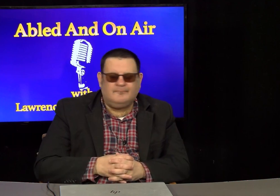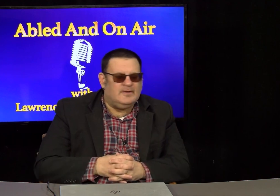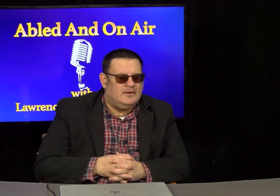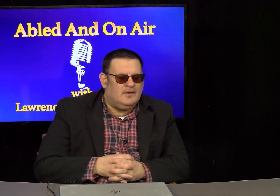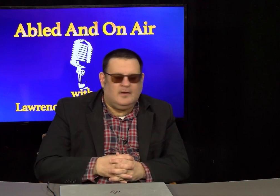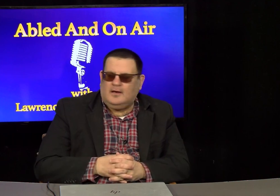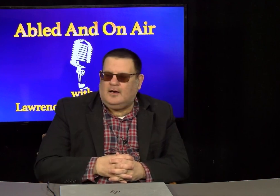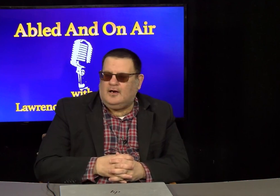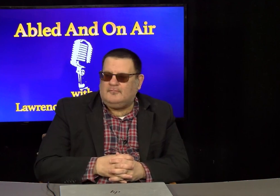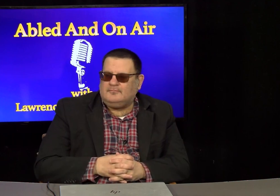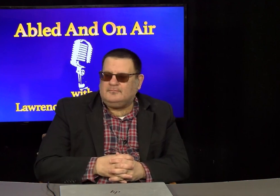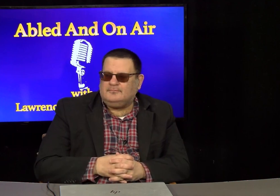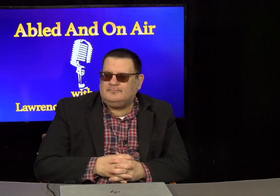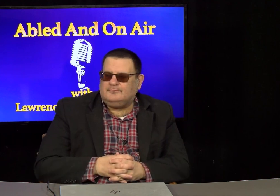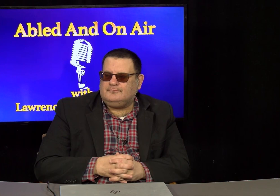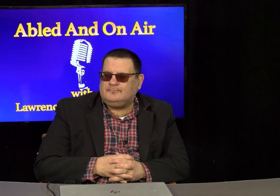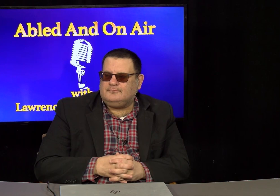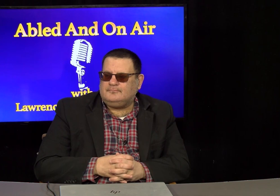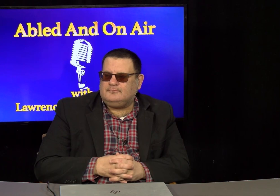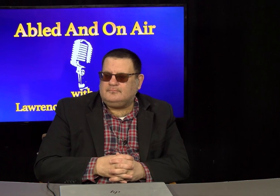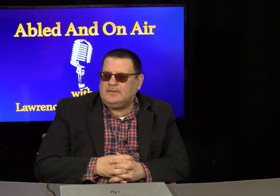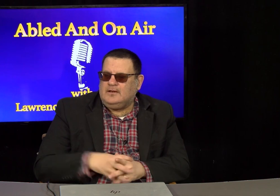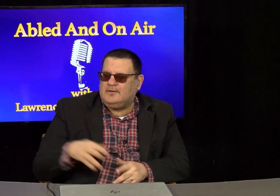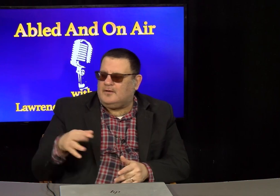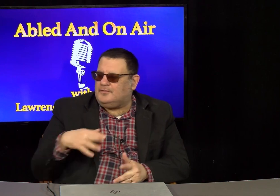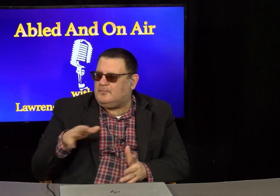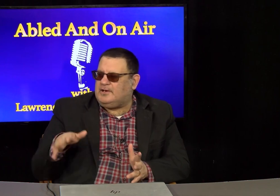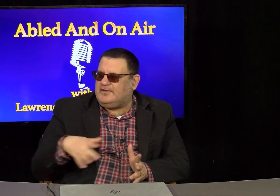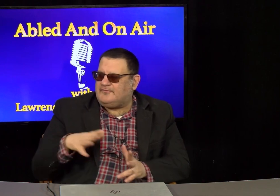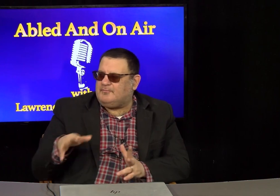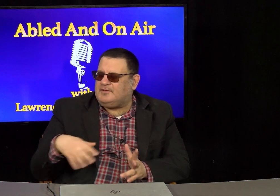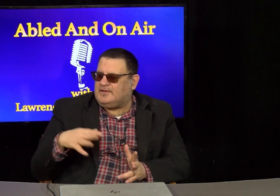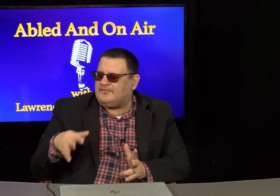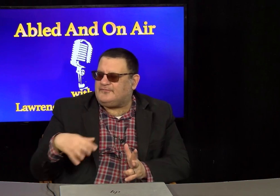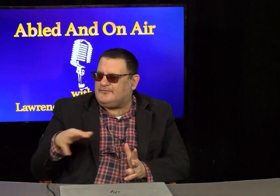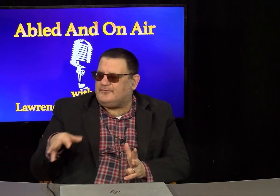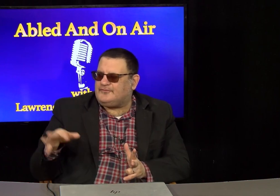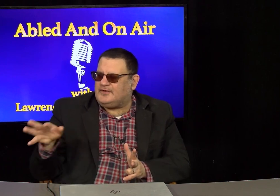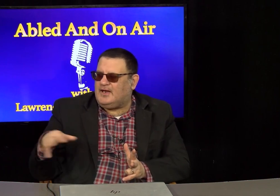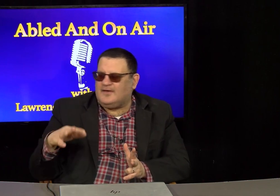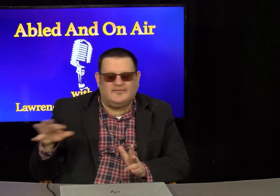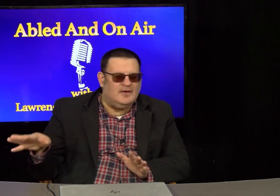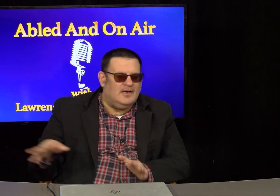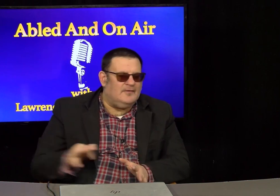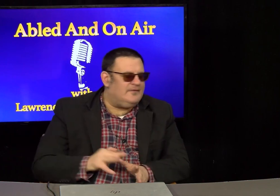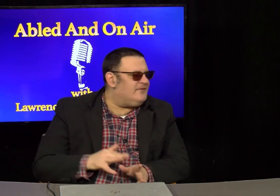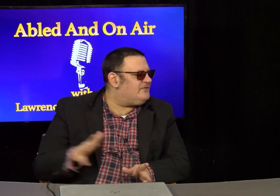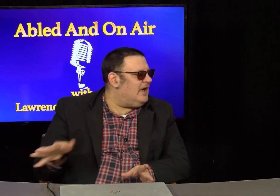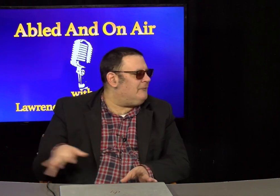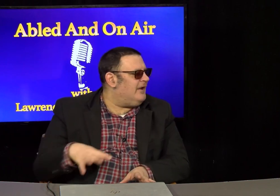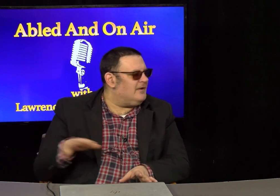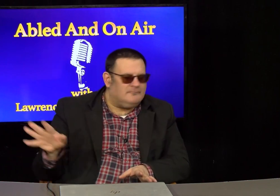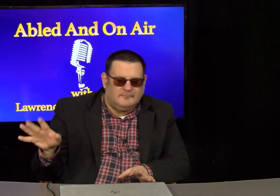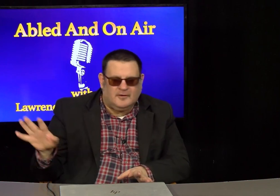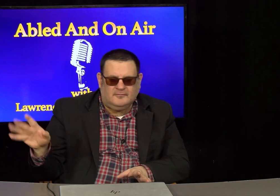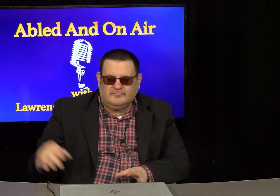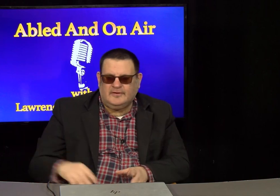Yeah. But not in Vermont? No, nobody has been institutionalized. They stopped that. No. Yeah.